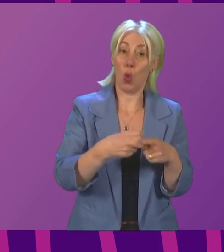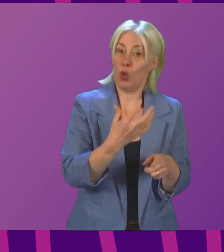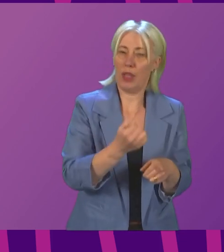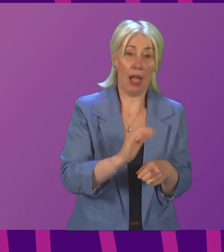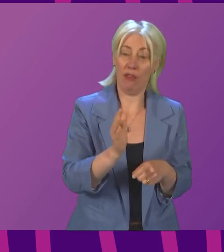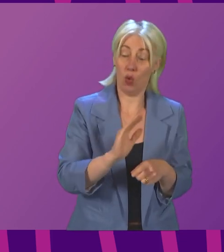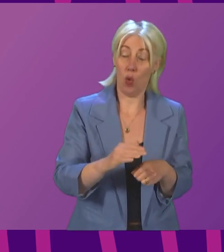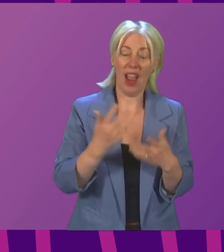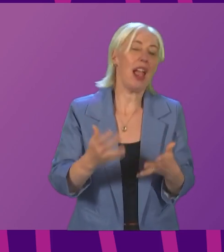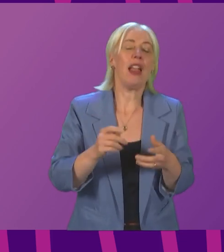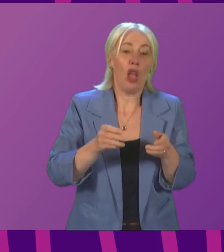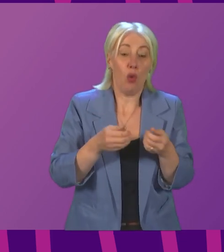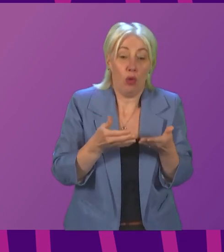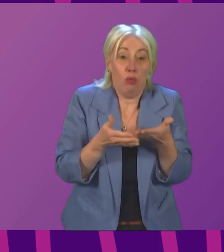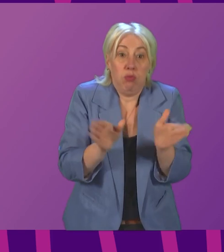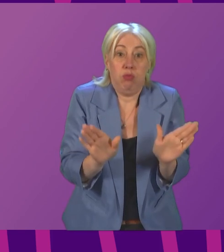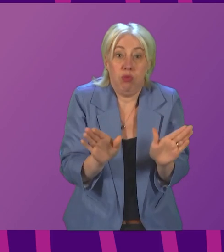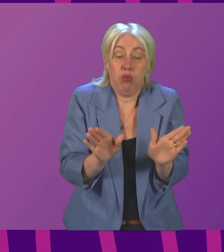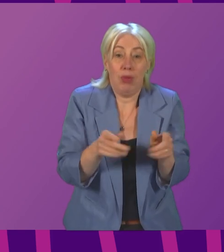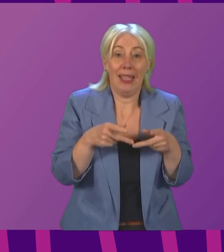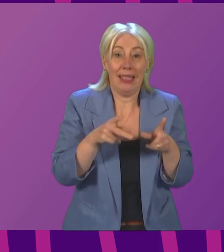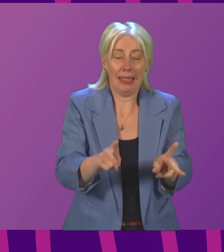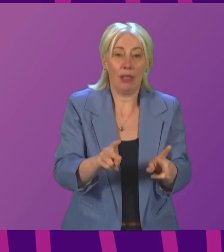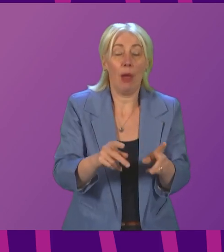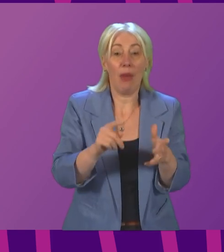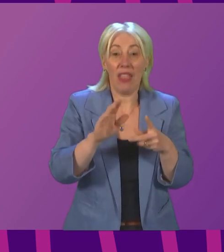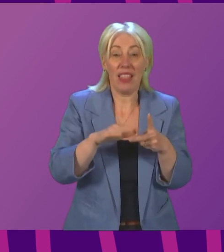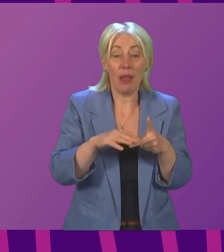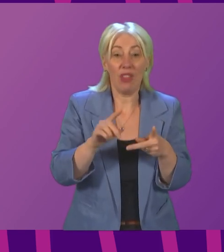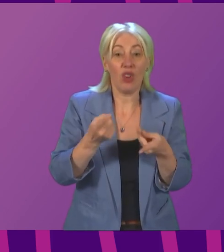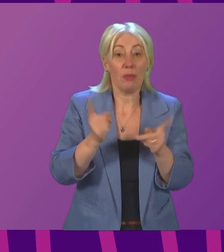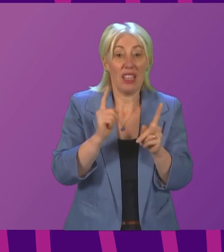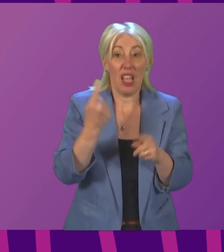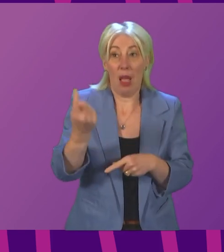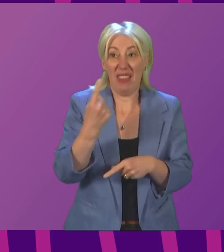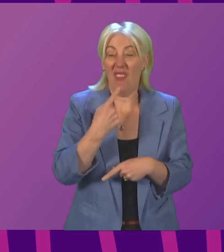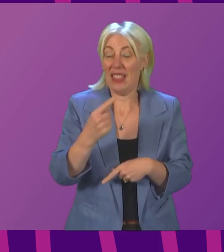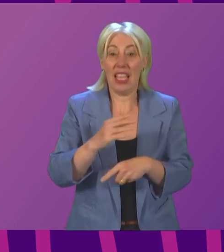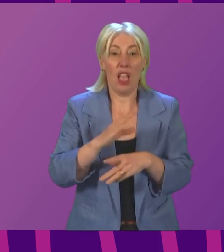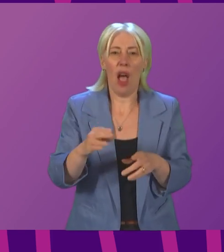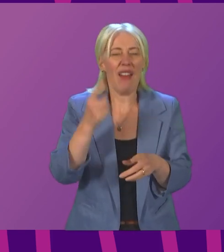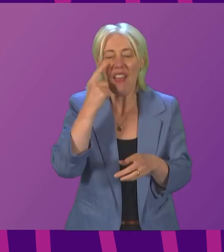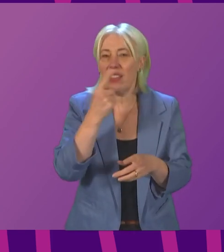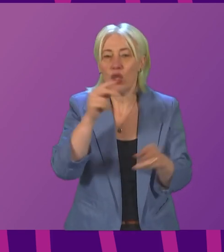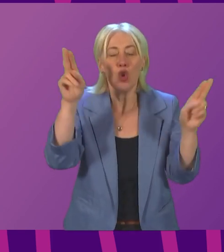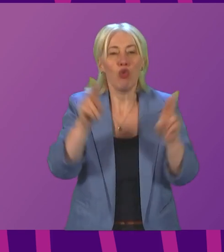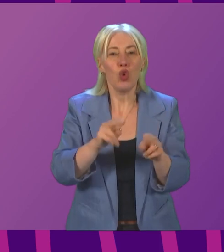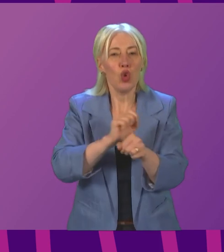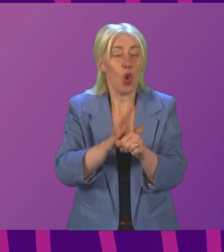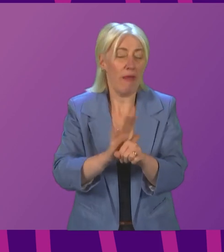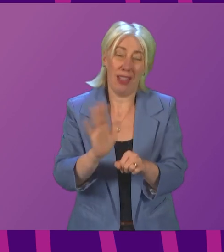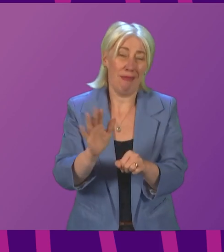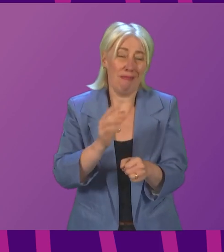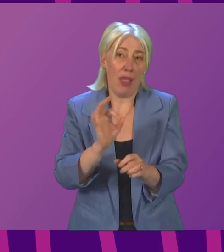at expanding a system that the Deputy First Minister himself said he had no evidence that it was reducing cases of Covid. The vaccine works.